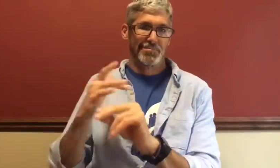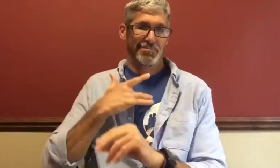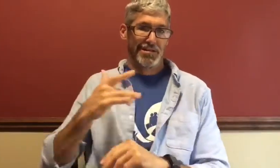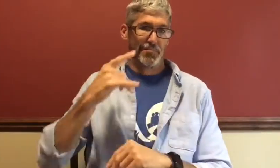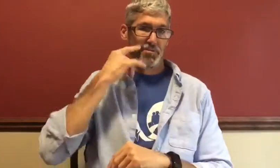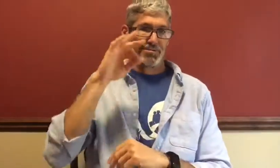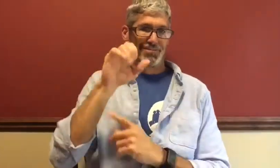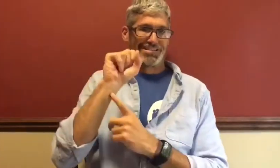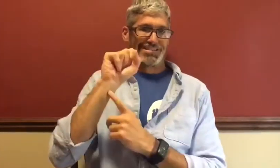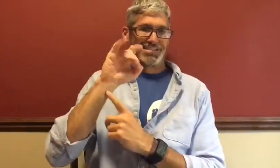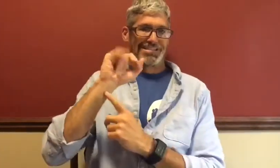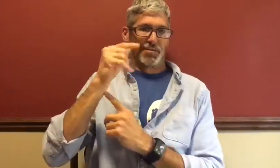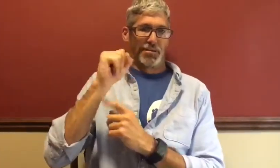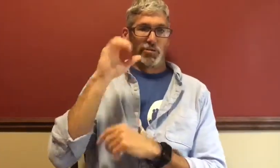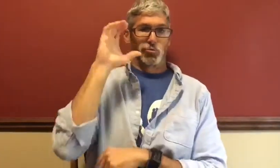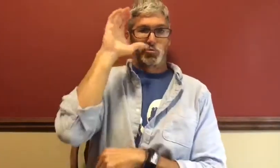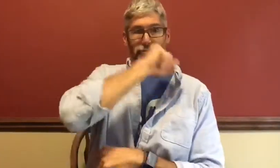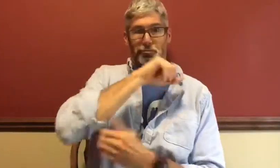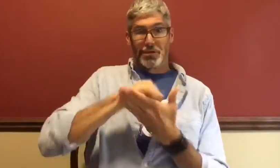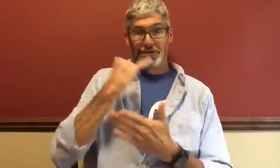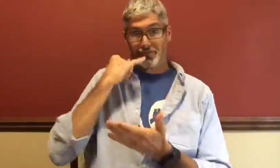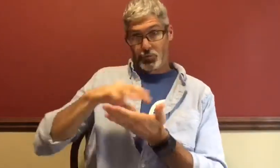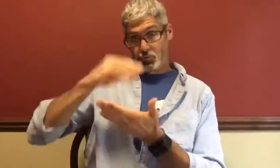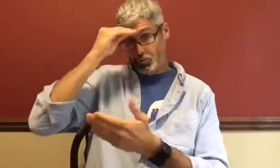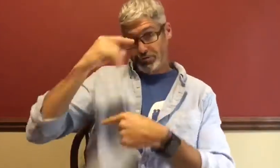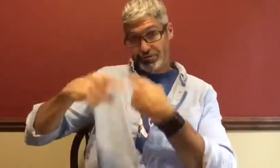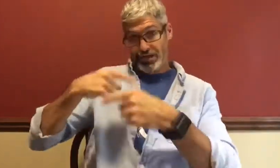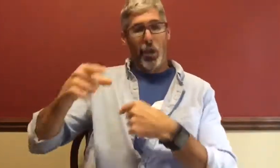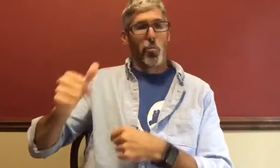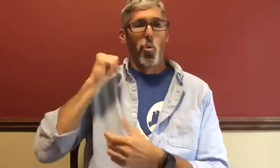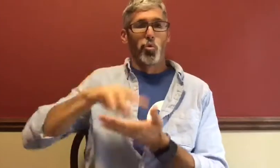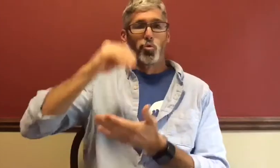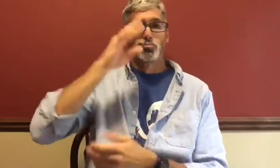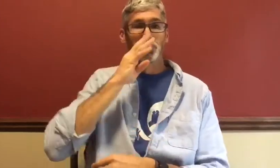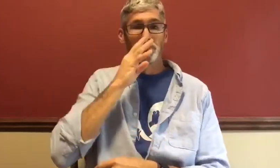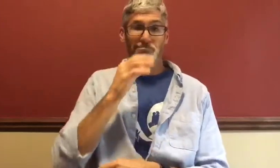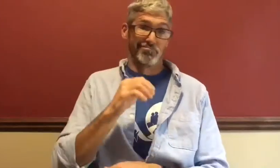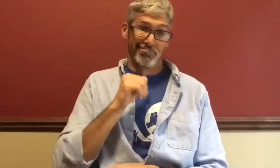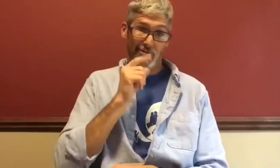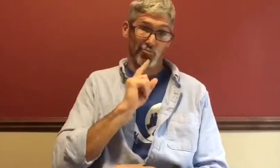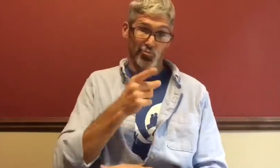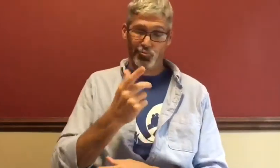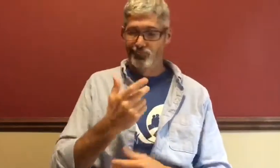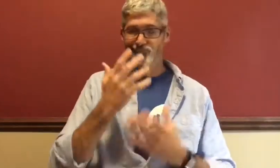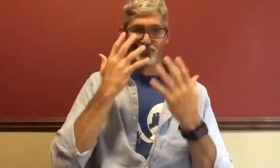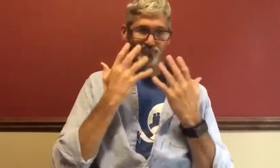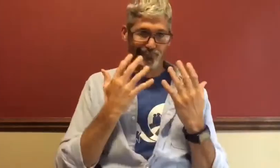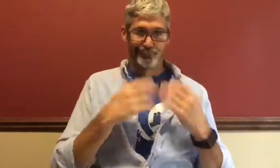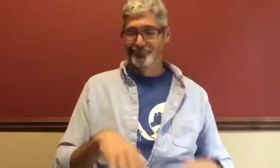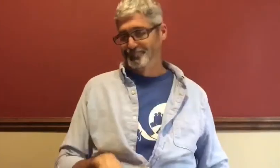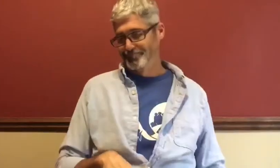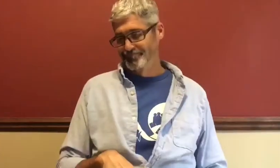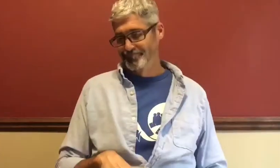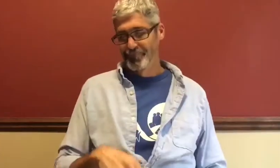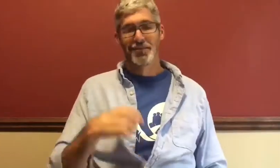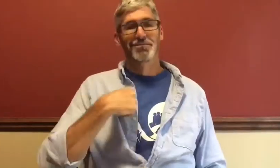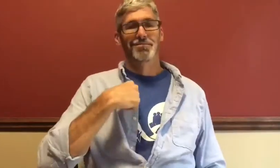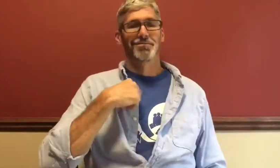discouraged from learning sign language, due to the stigma of the assumption that if one learns to sign, they can't speak, and that's not true and truly unfortunate.